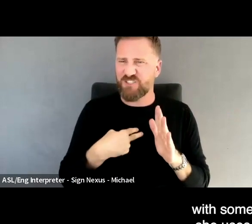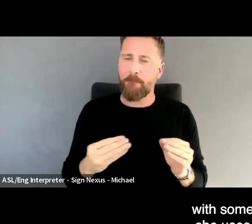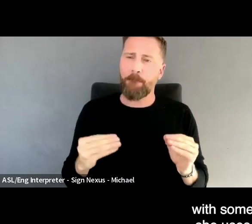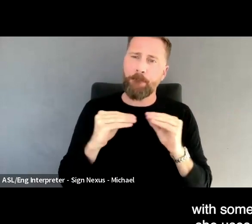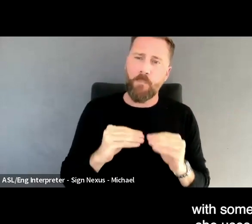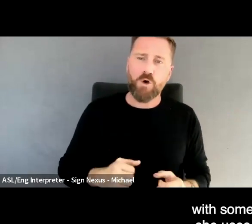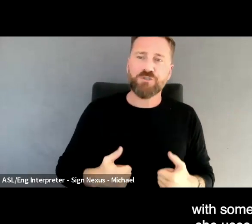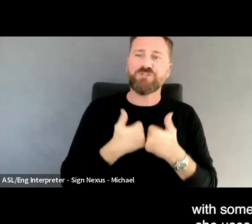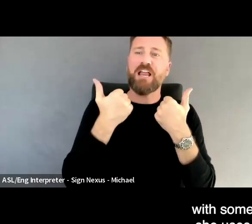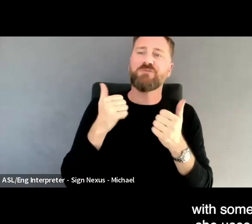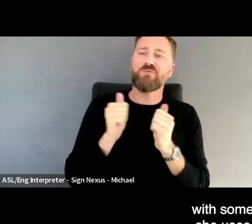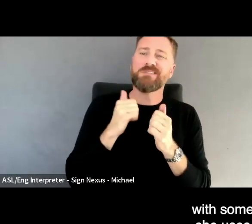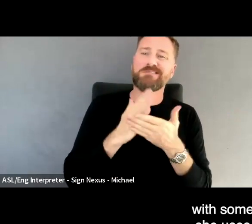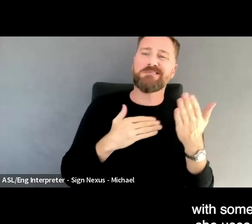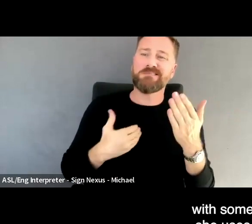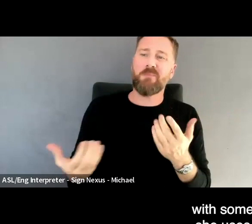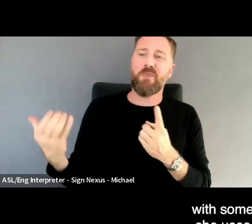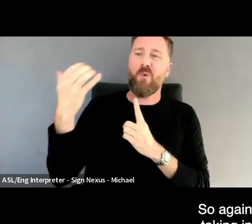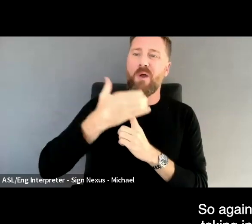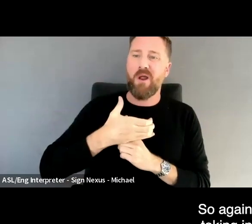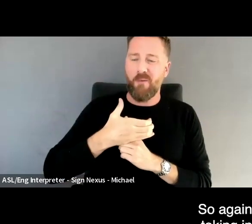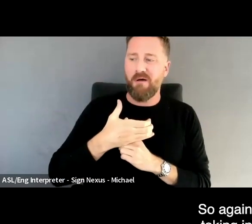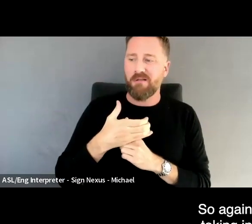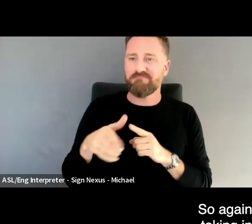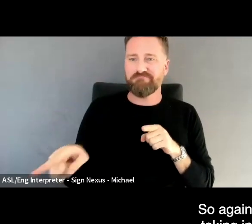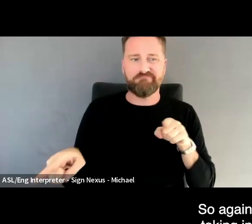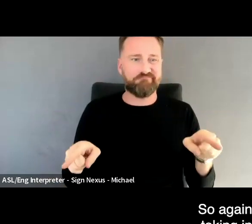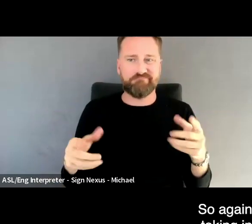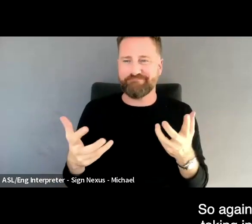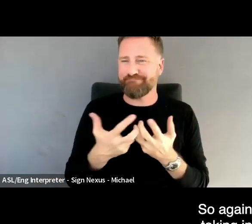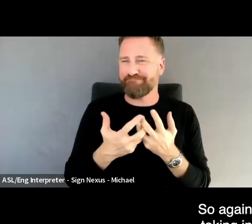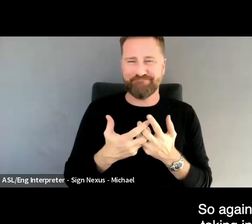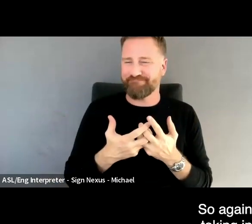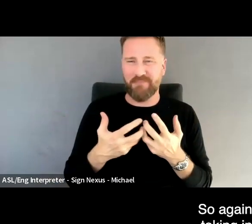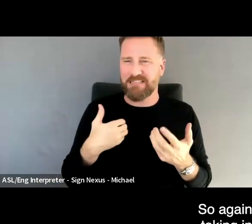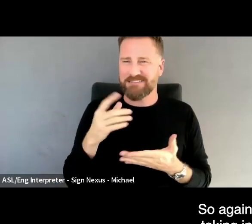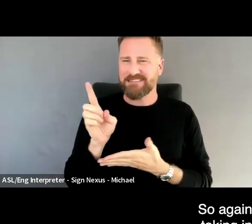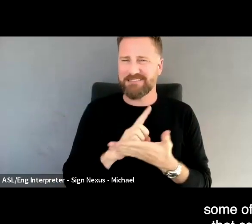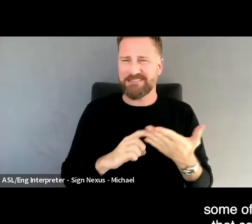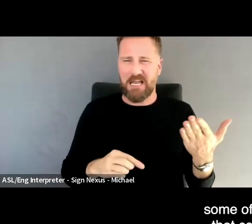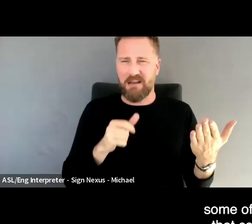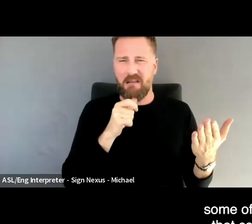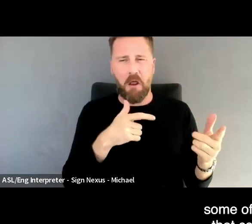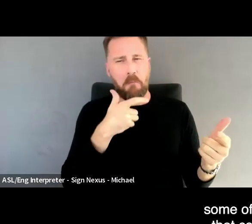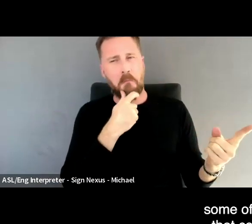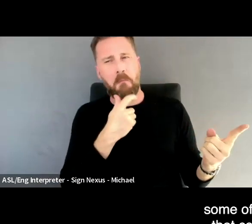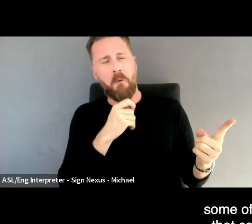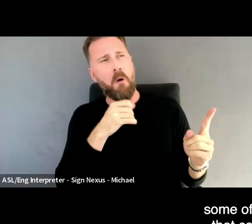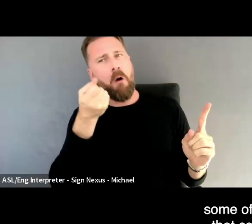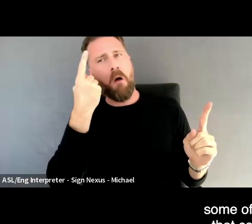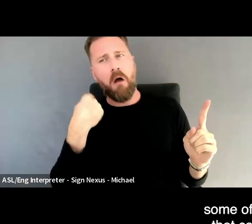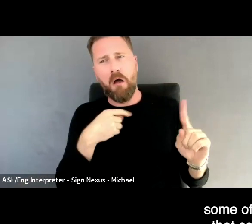with some of the wearables she uses than with others. So again, design, just not taking into consideration some of the differences